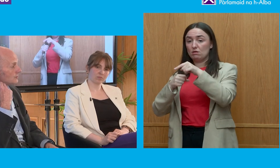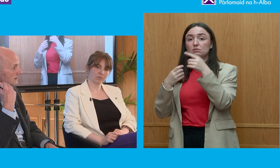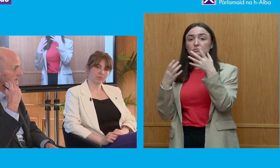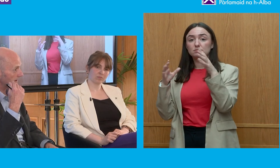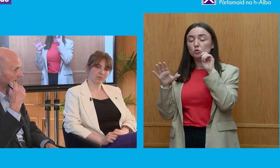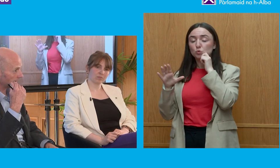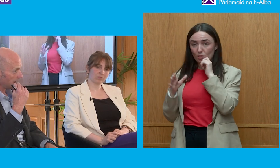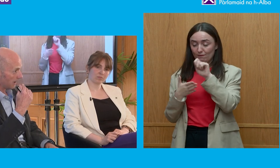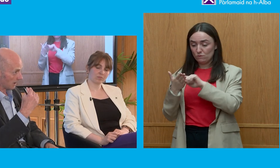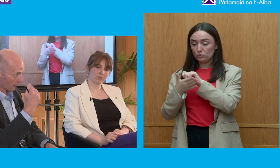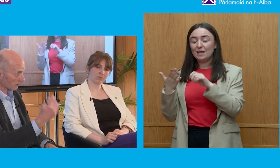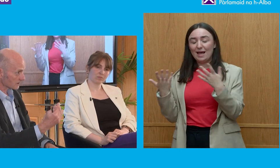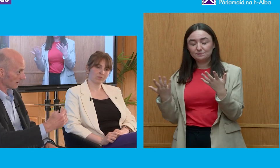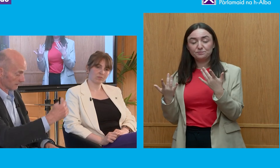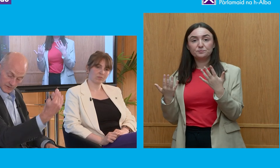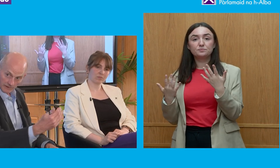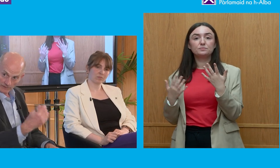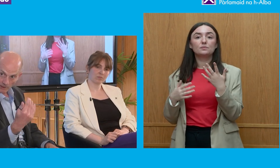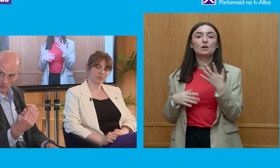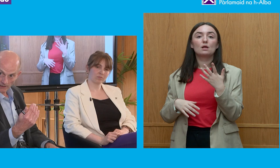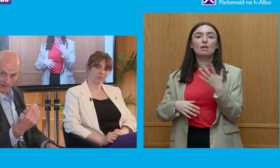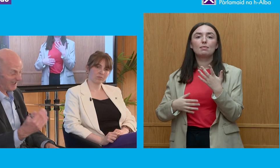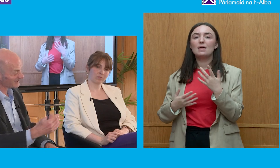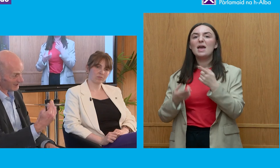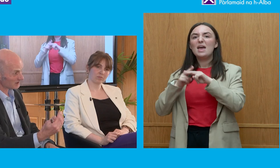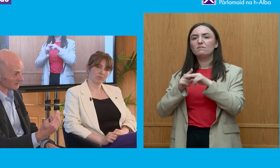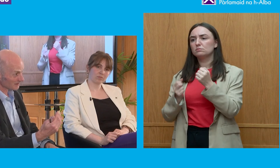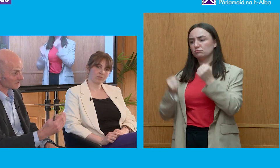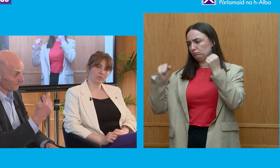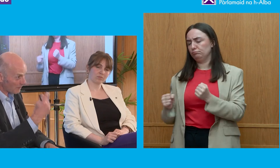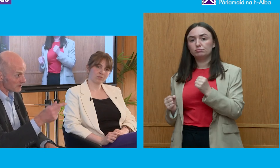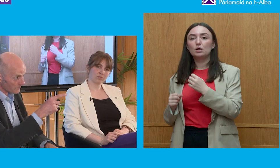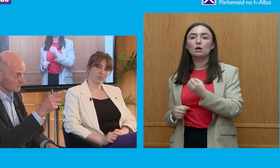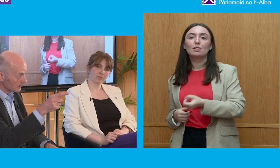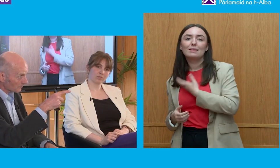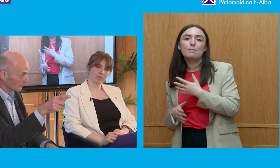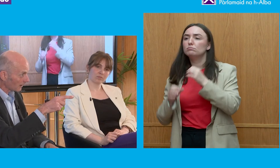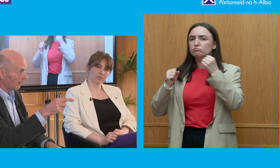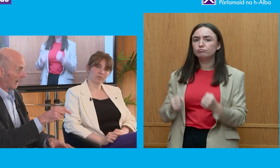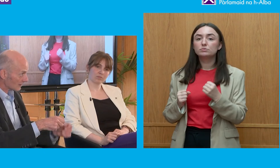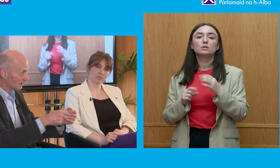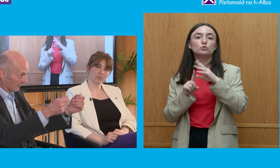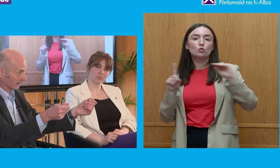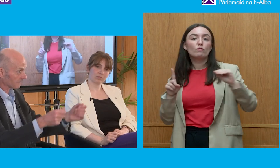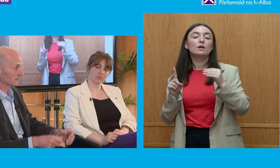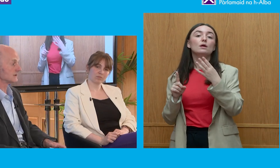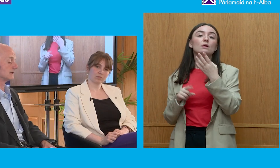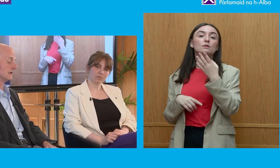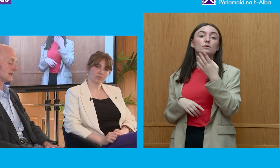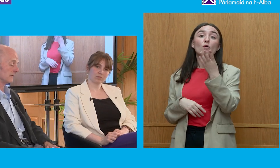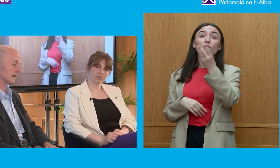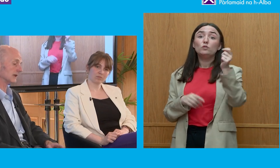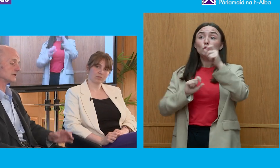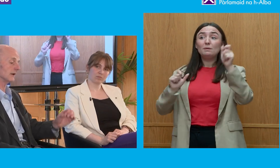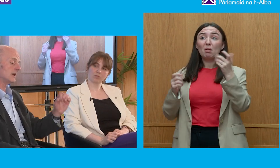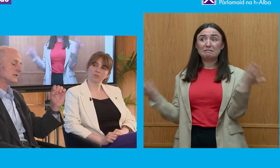which is a rock-solid Conservative or Labour or whatever essentially doesn't there's very few people actually have an influence